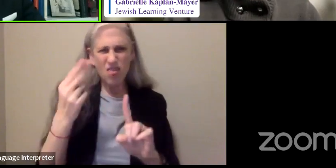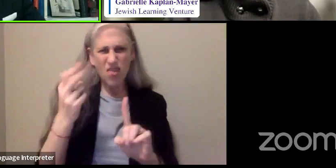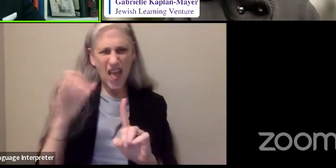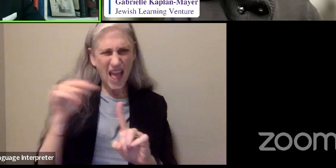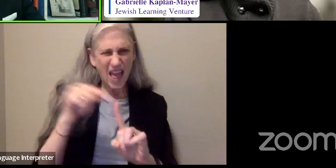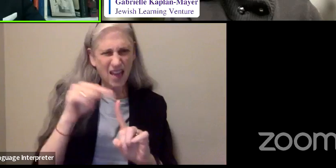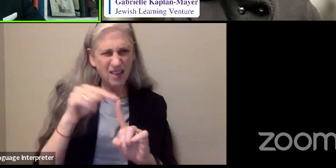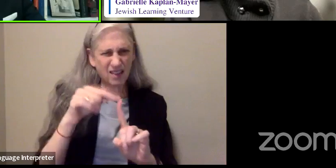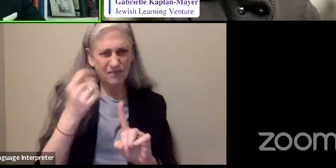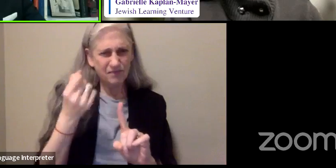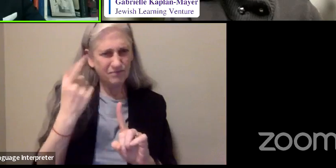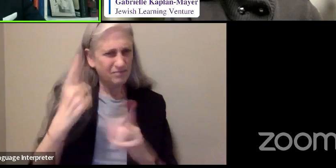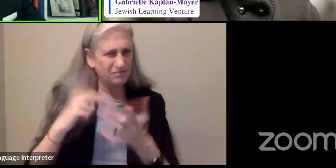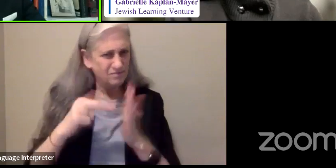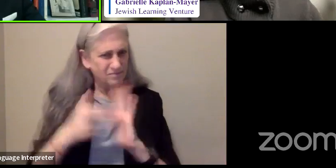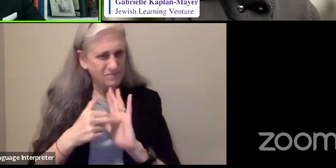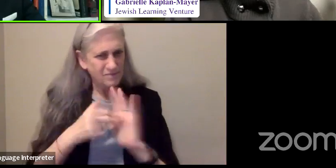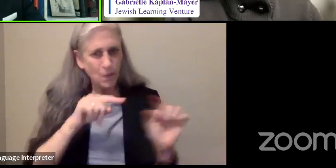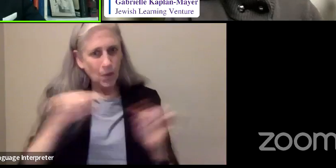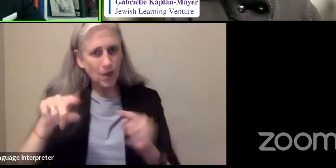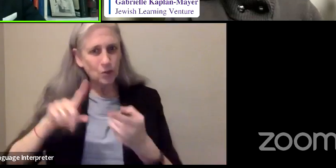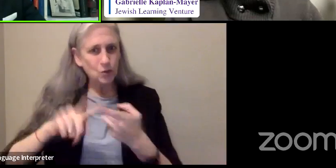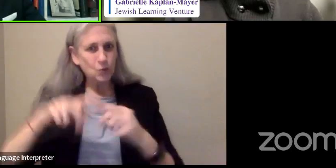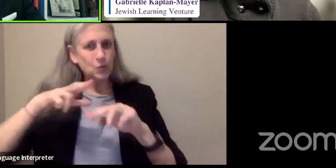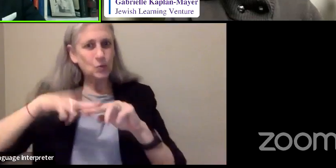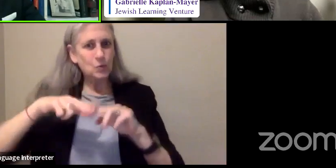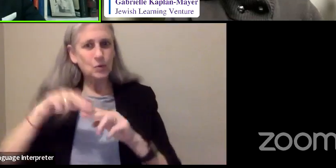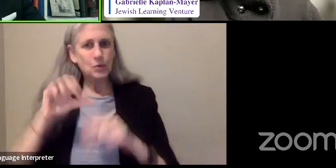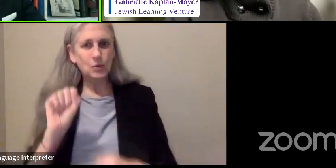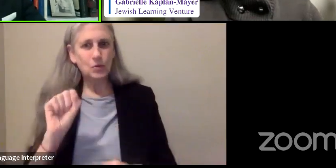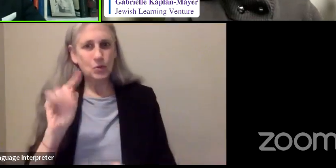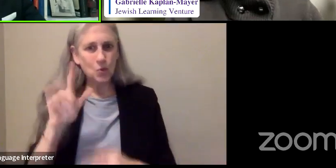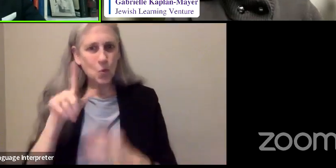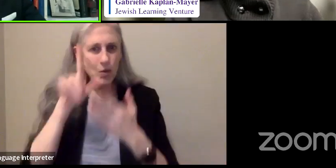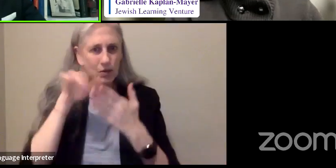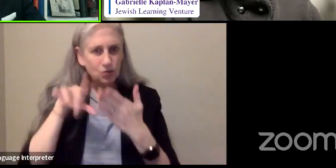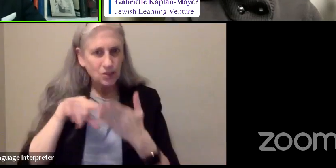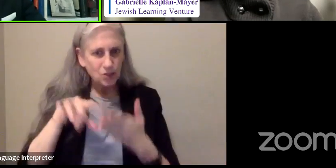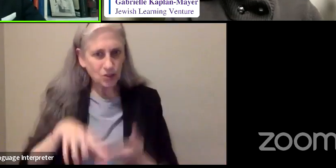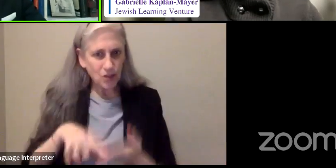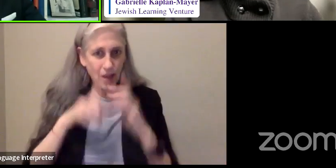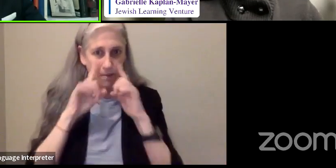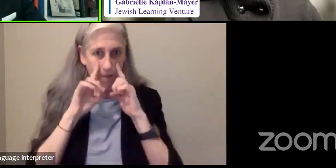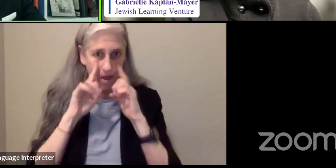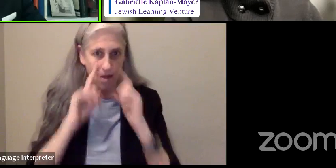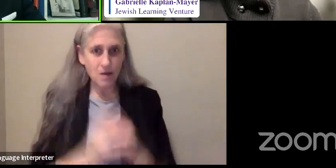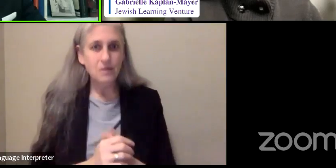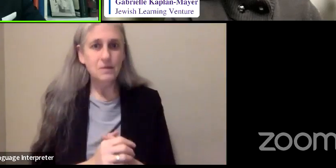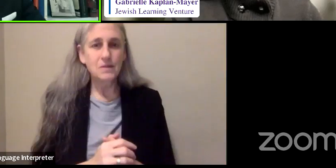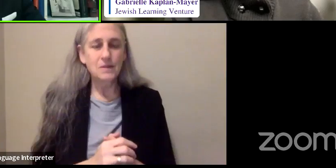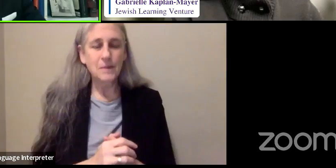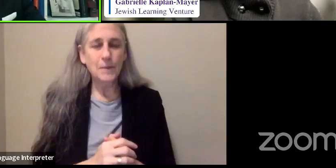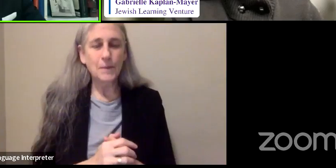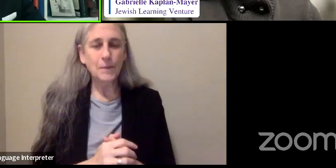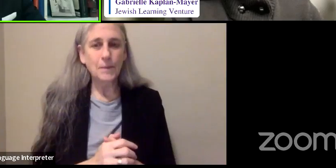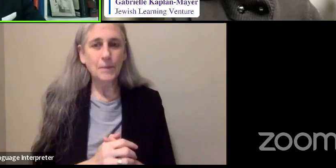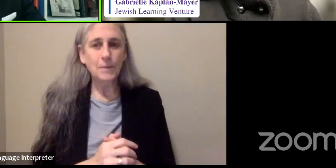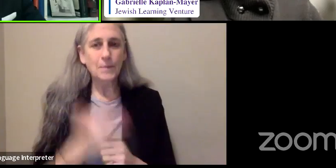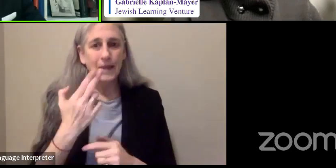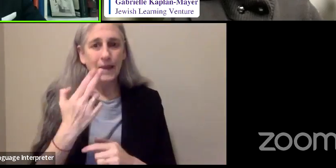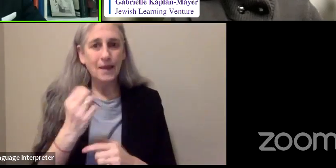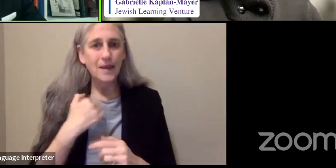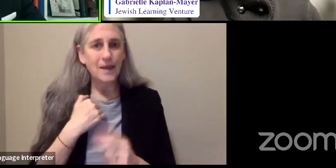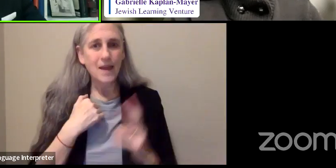stool and examined my eyes. He had